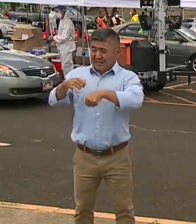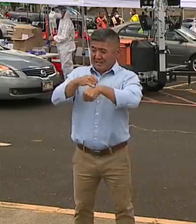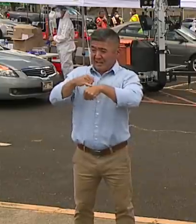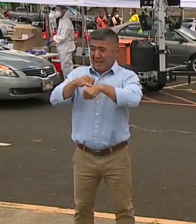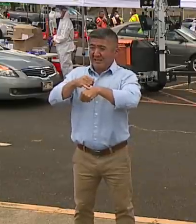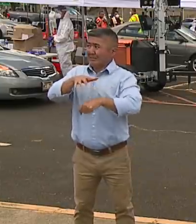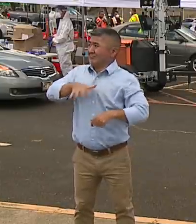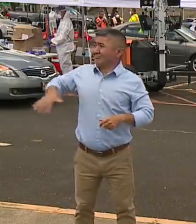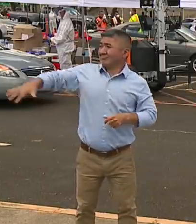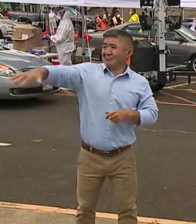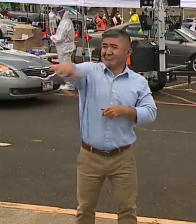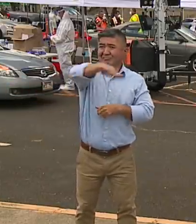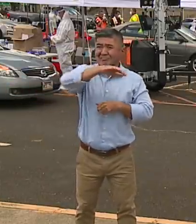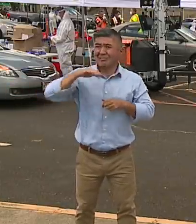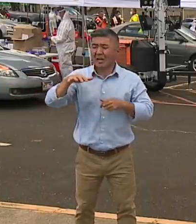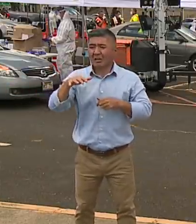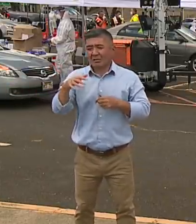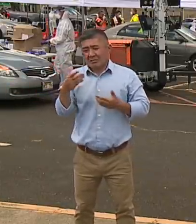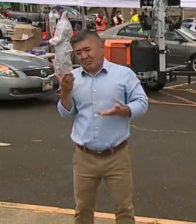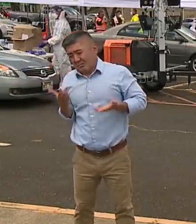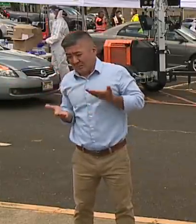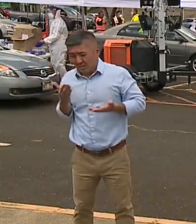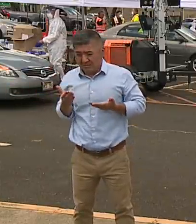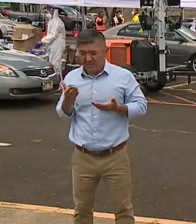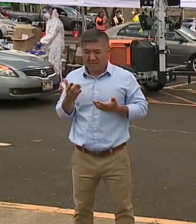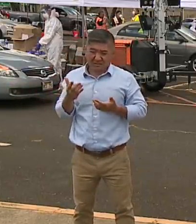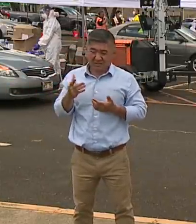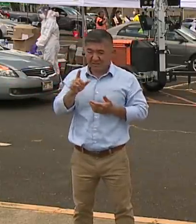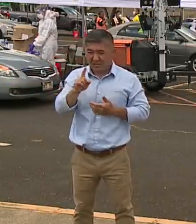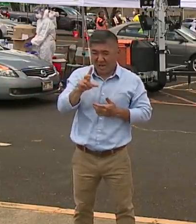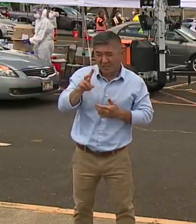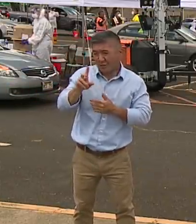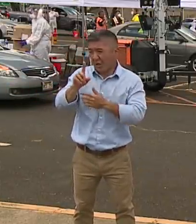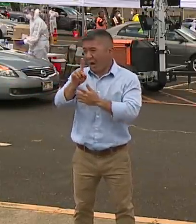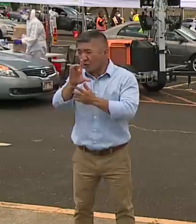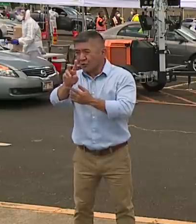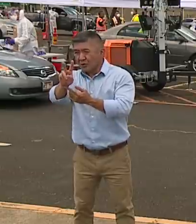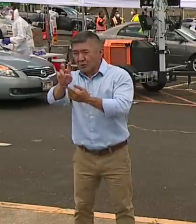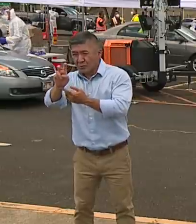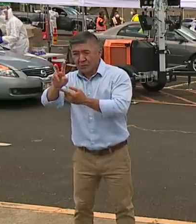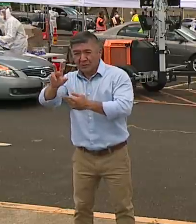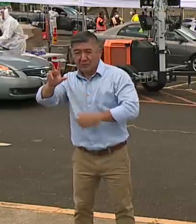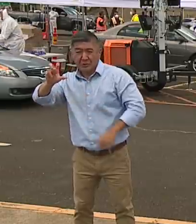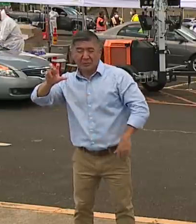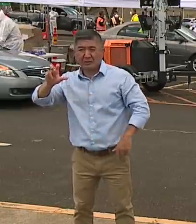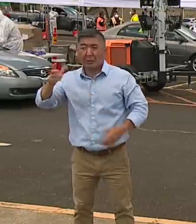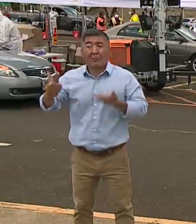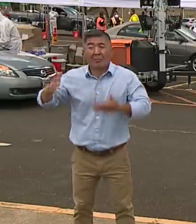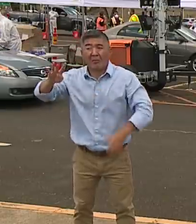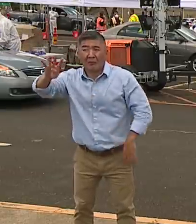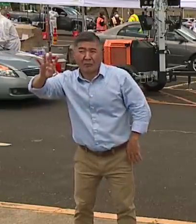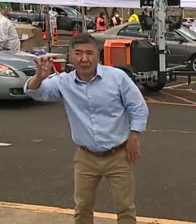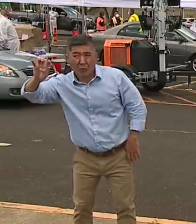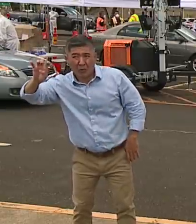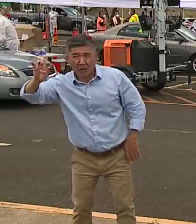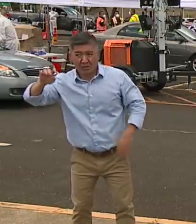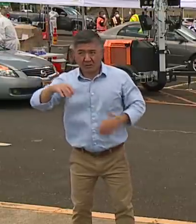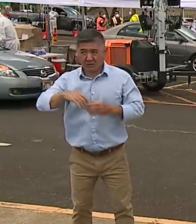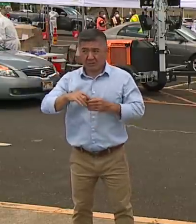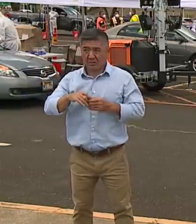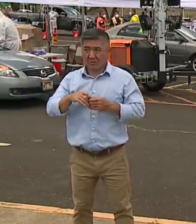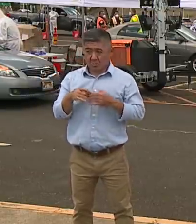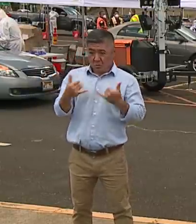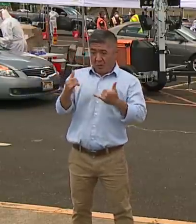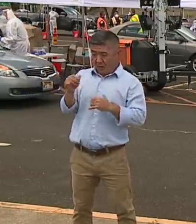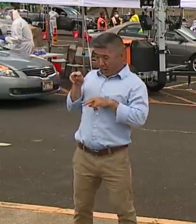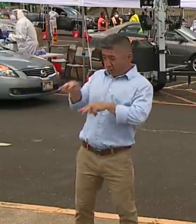somewhere between a few hundred to three or 400 people at the positivity rates that we